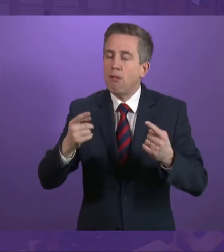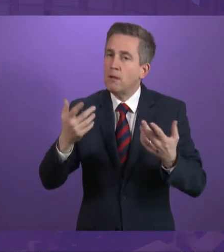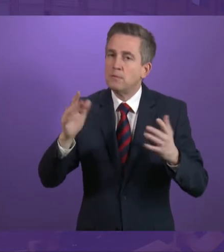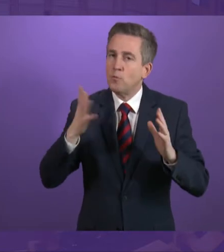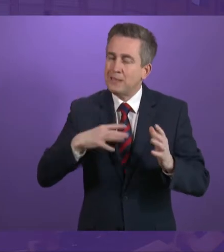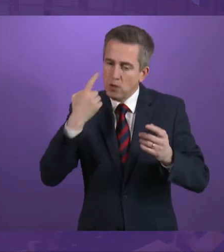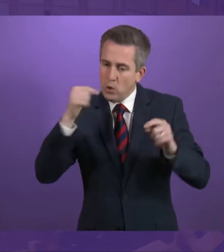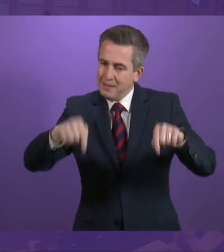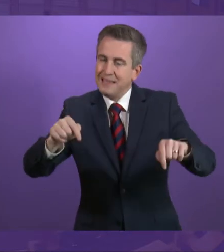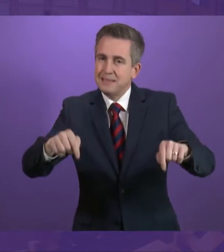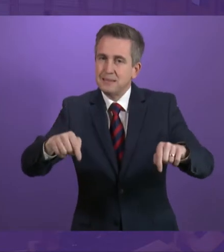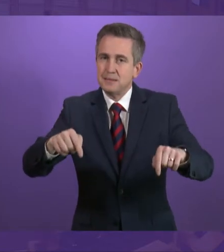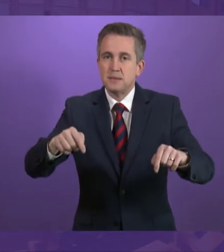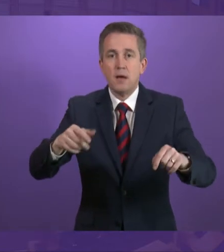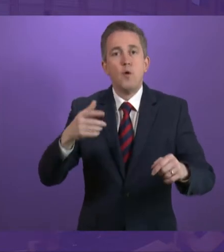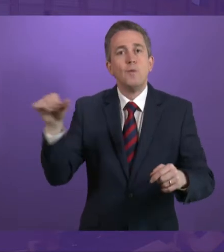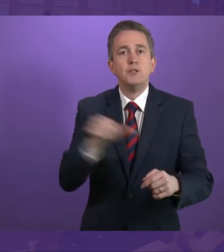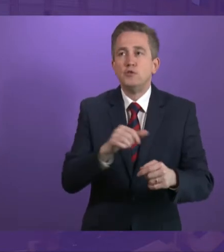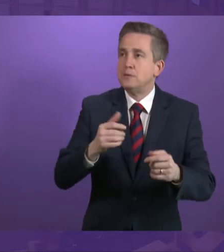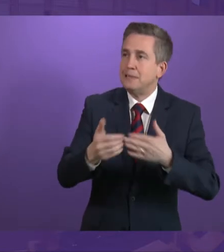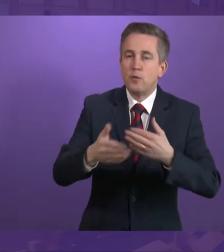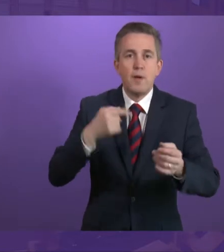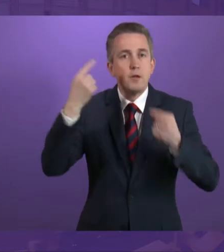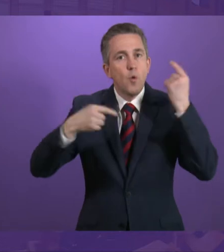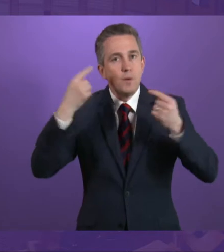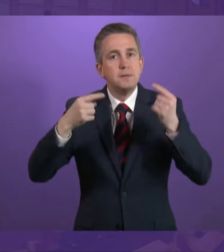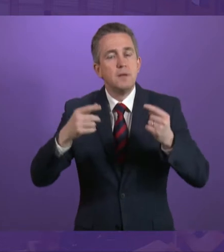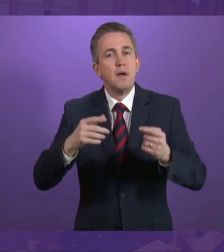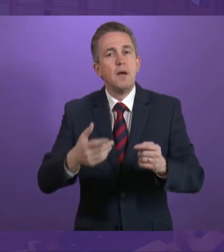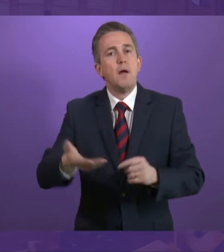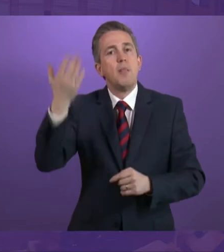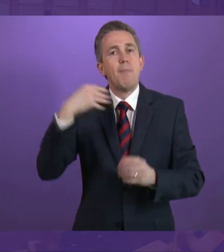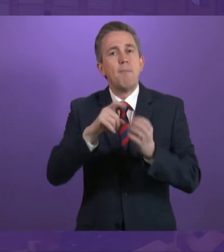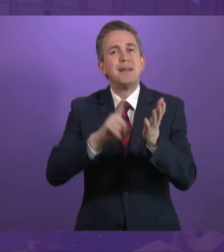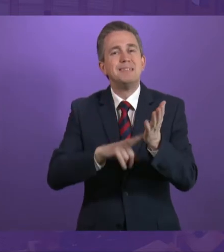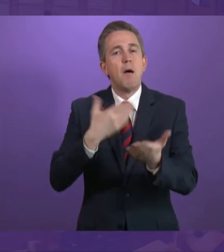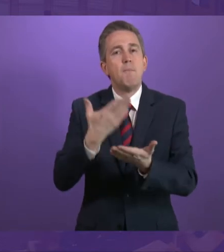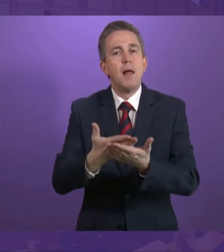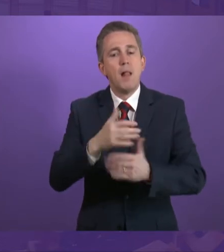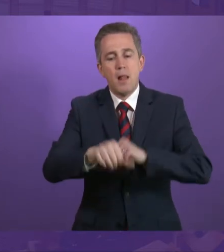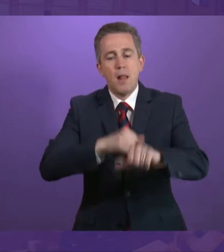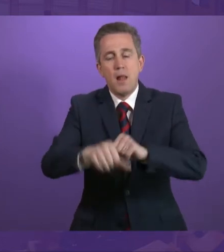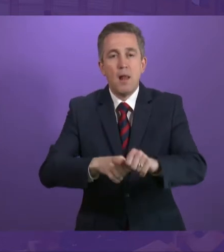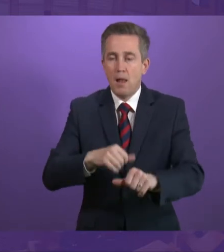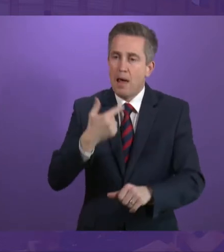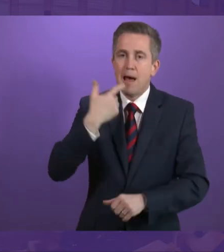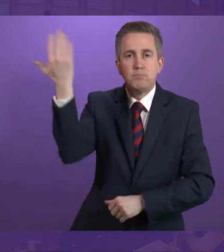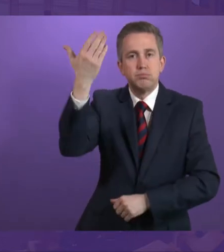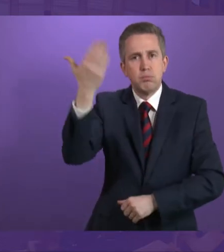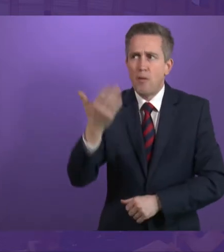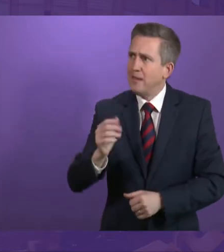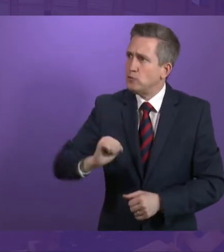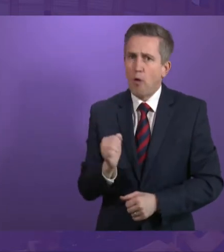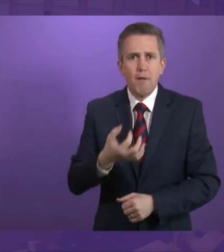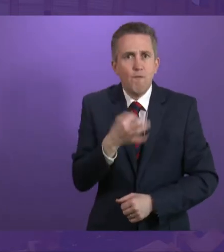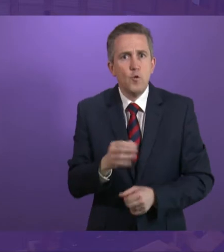managing noise to aid hearing, during the BSL bill, I spoke about how few BSL interpreters there are in Scotland at